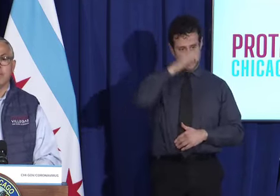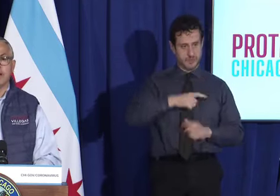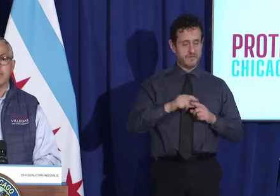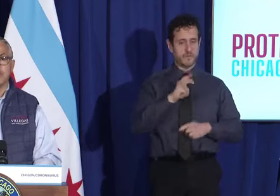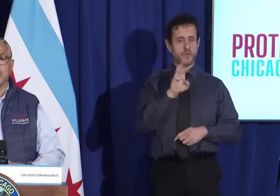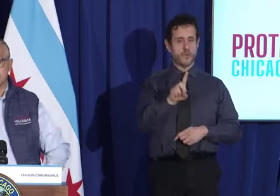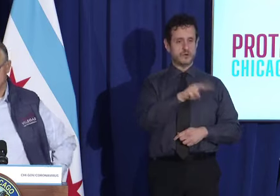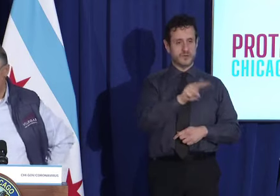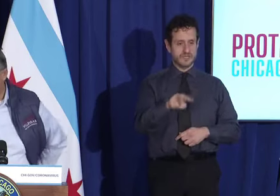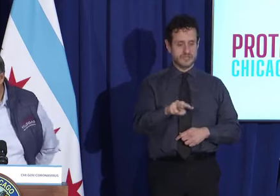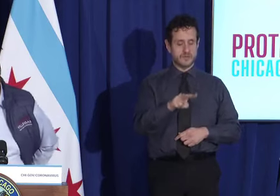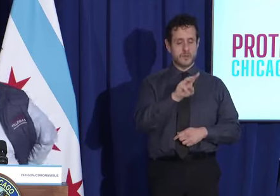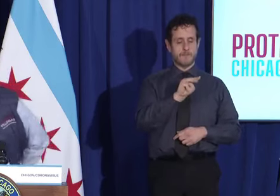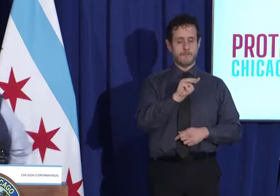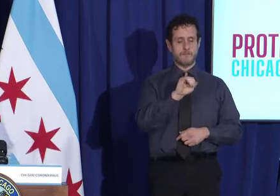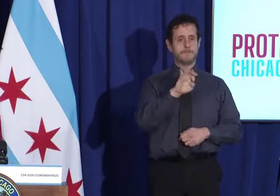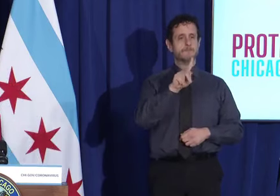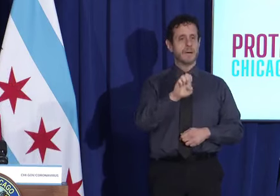Alderman Mike Rodriguez.